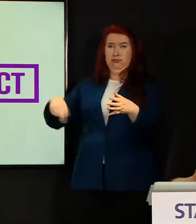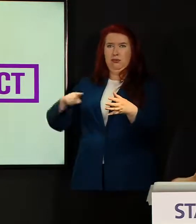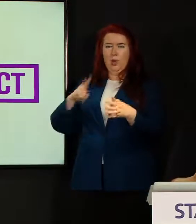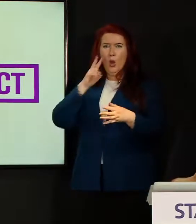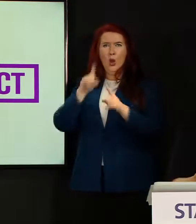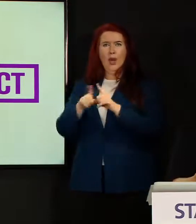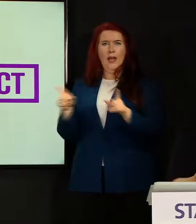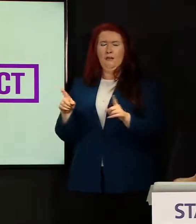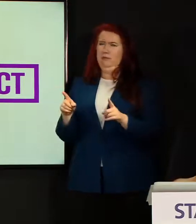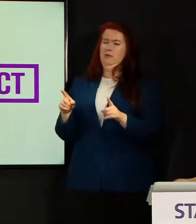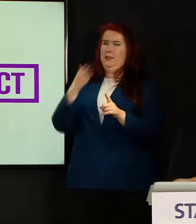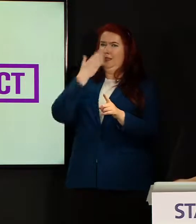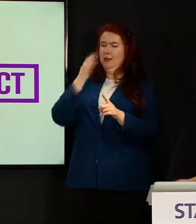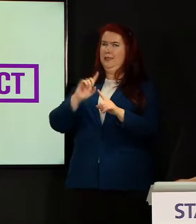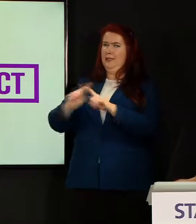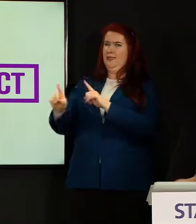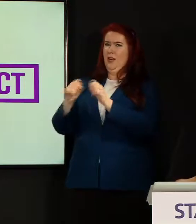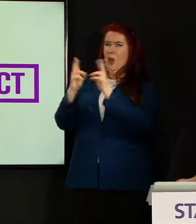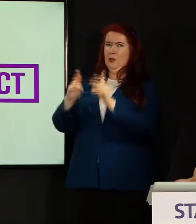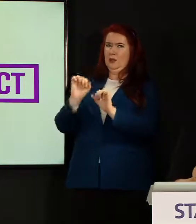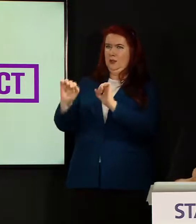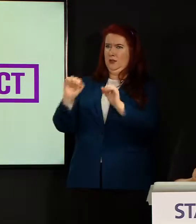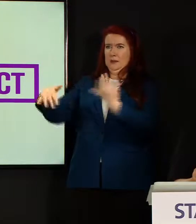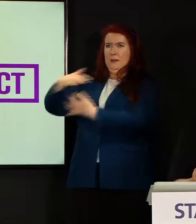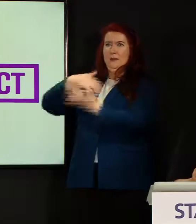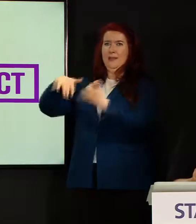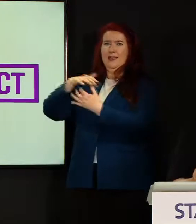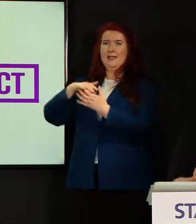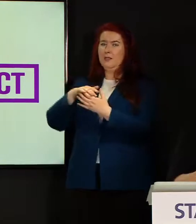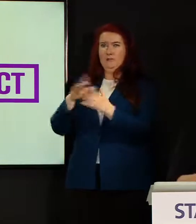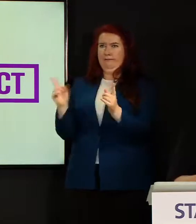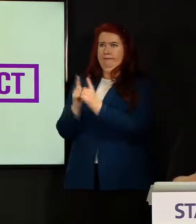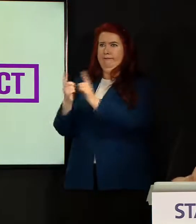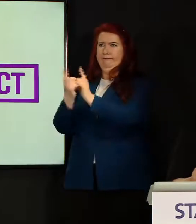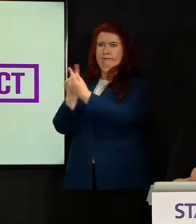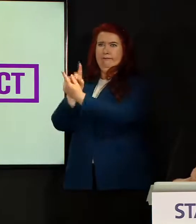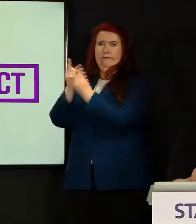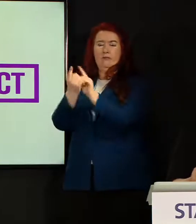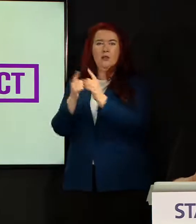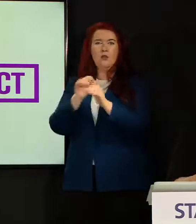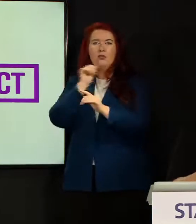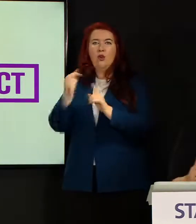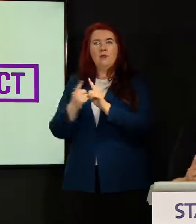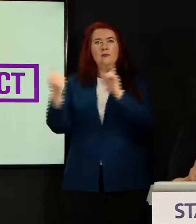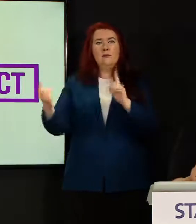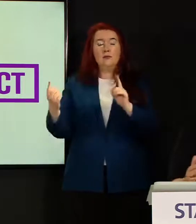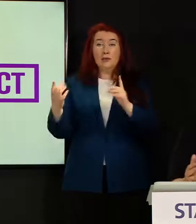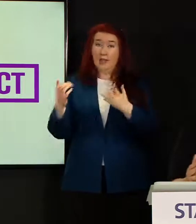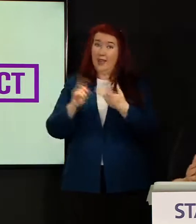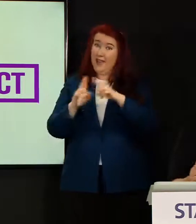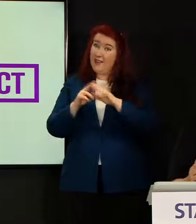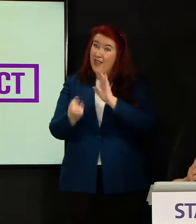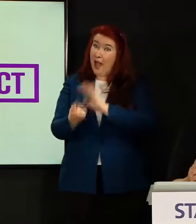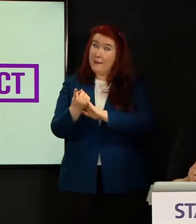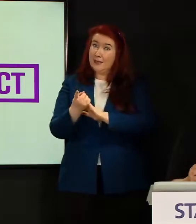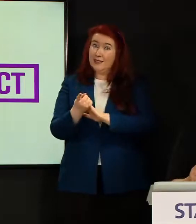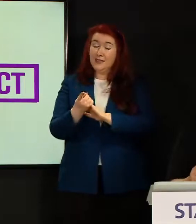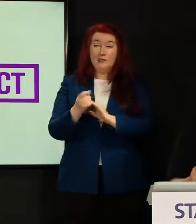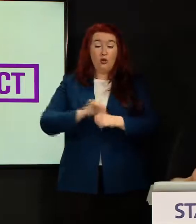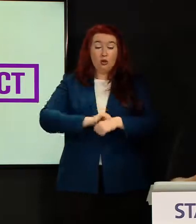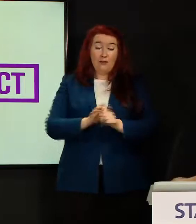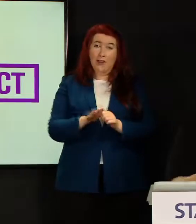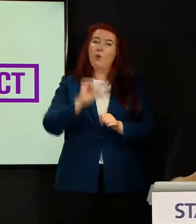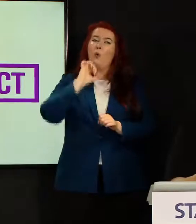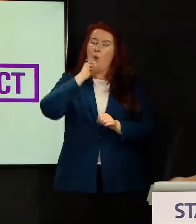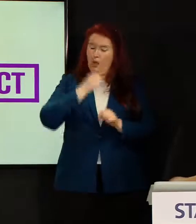groups of more than two households and not socially distancing. And if this happens, then the virus, the spread of the virus will increase,